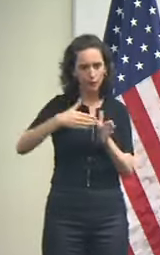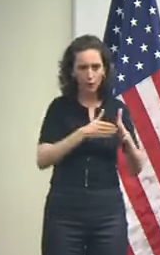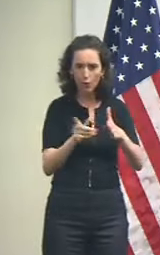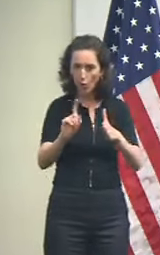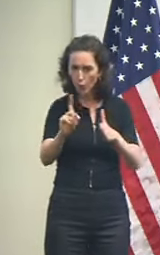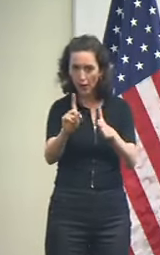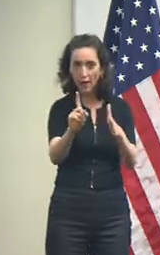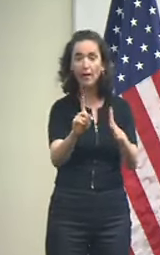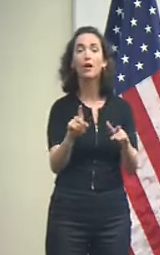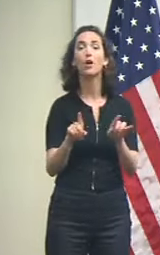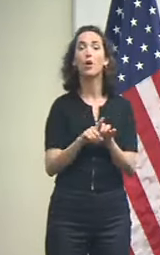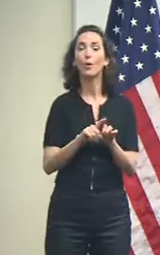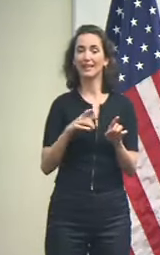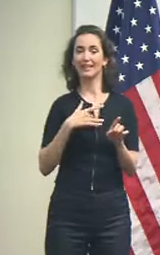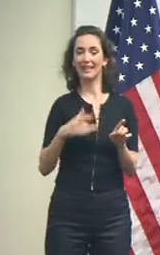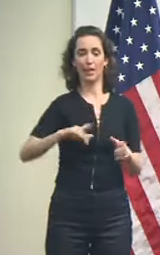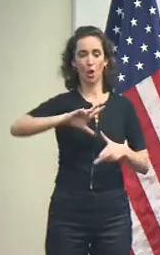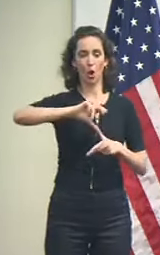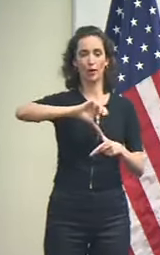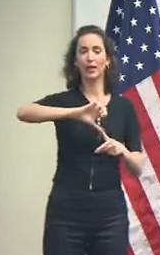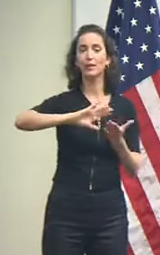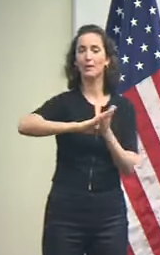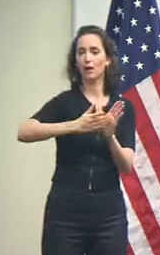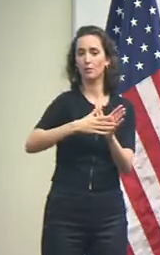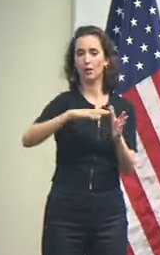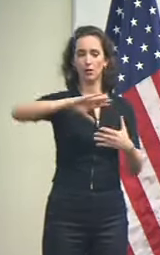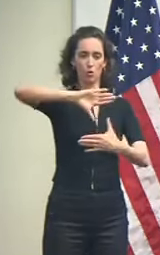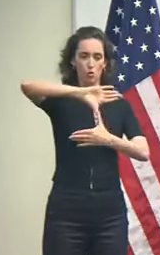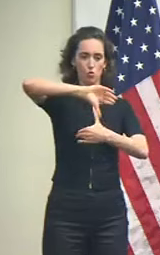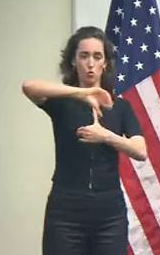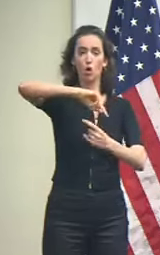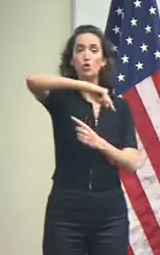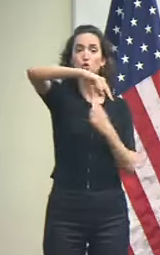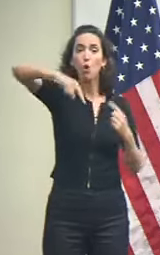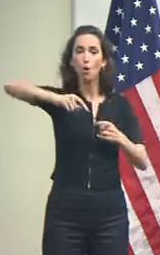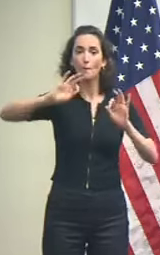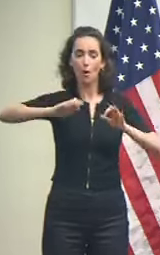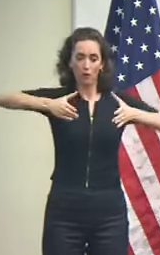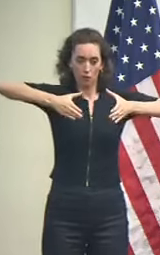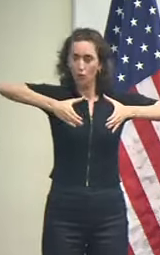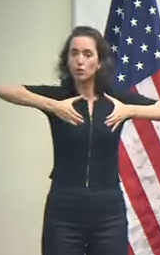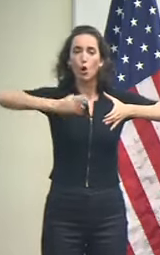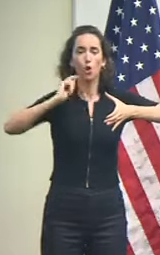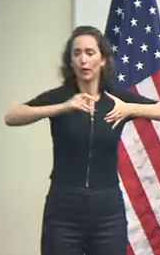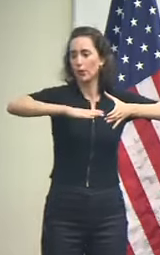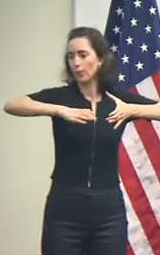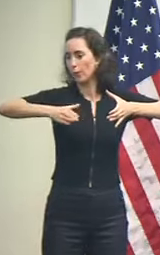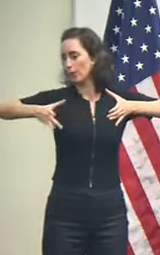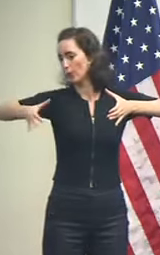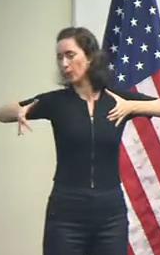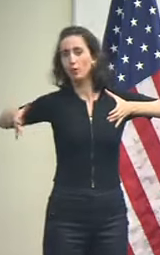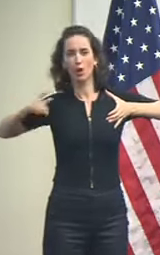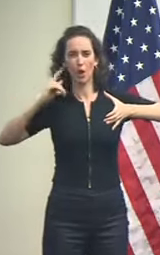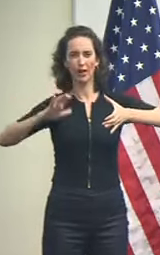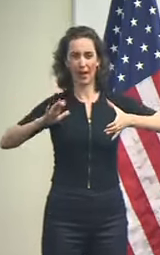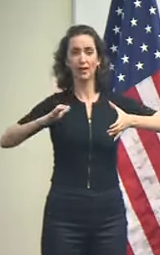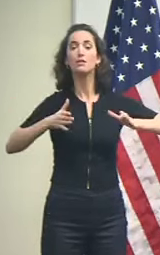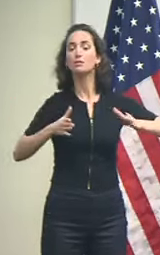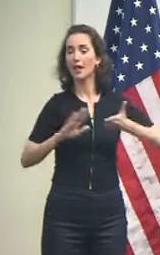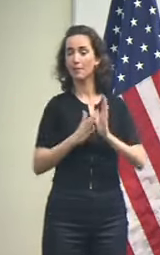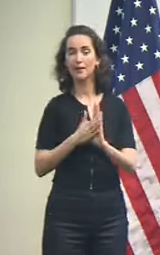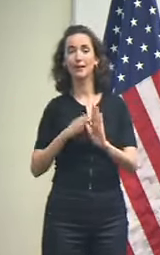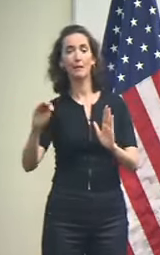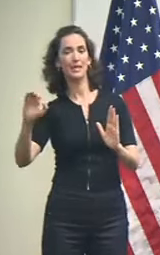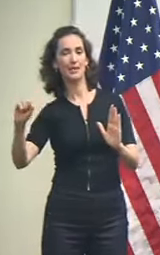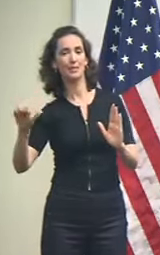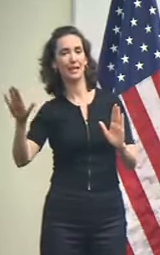extended out on its right side, if you look at it, it's not a concentric storm. It's extended out on the right side. will be the Mississippi Gulf Coast,